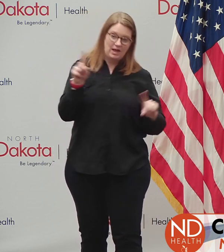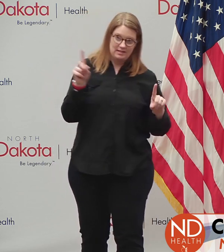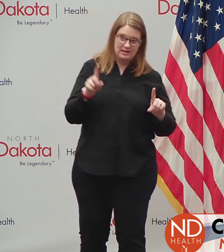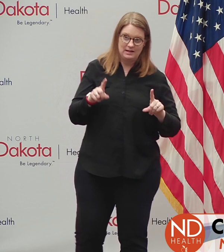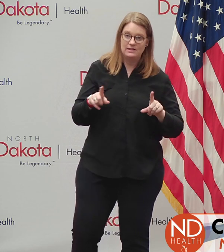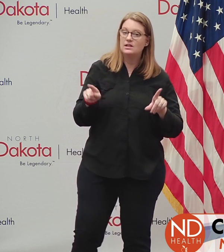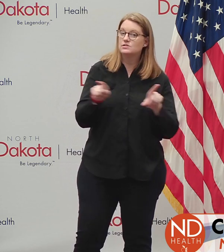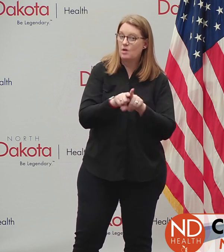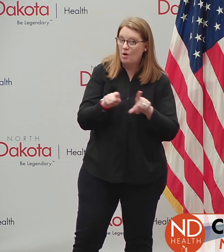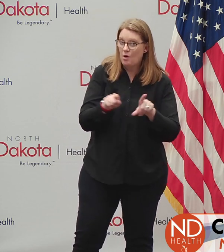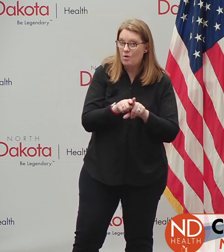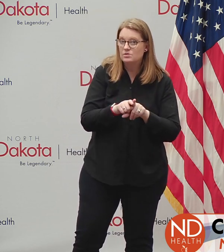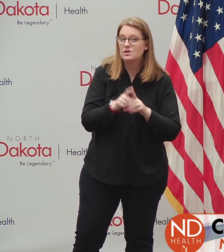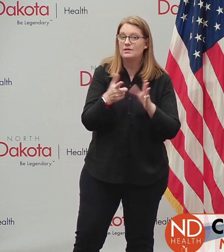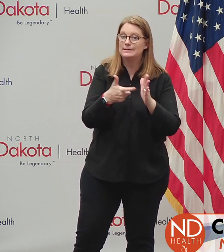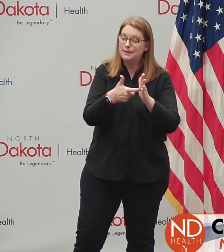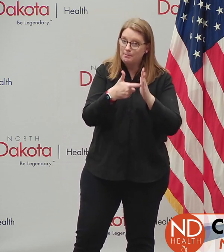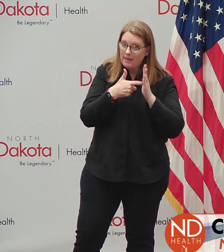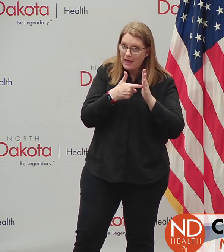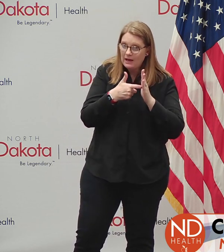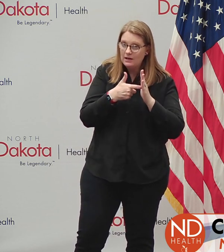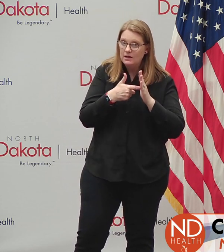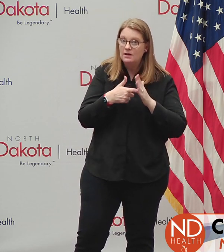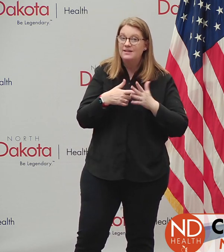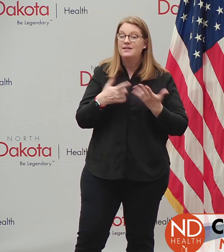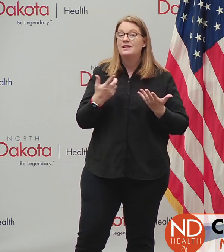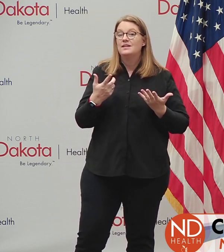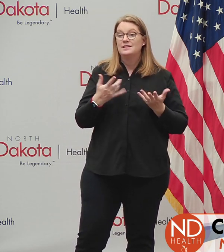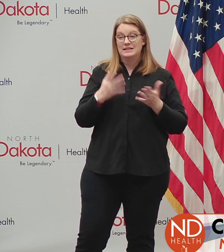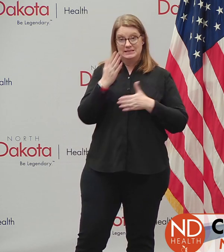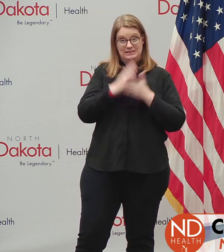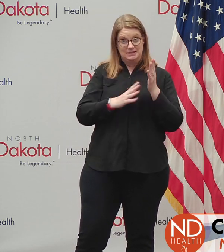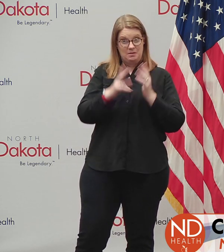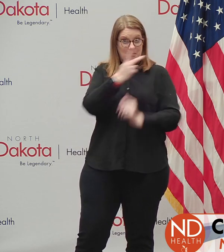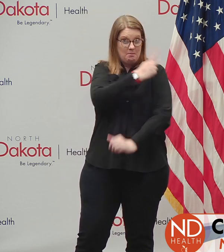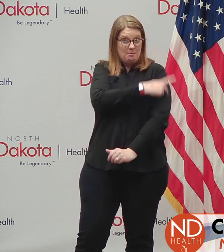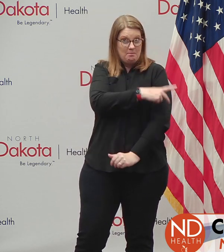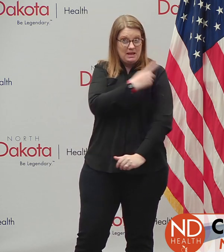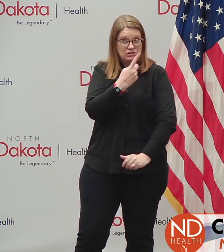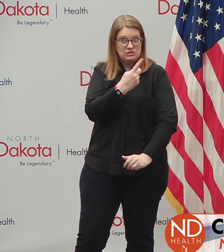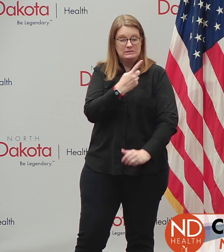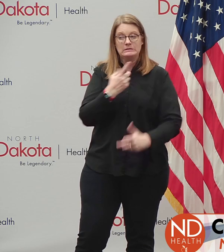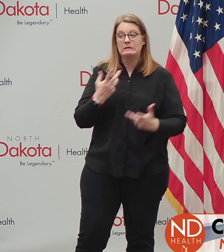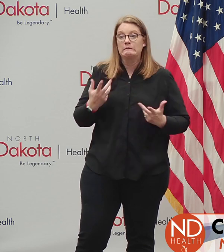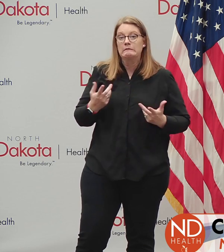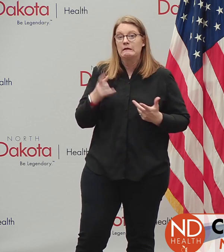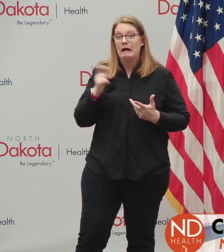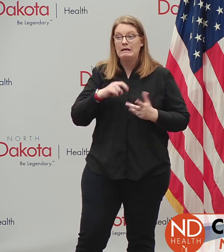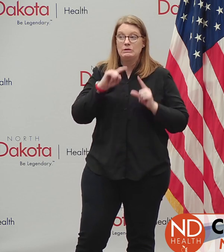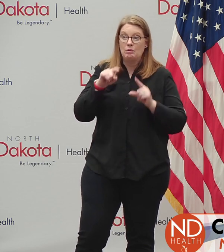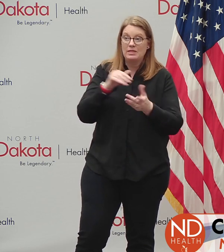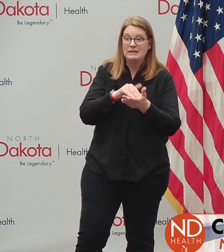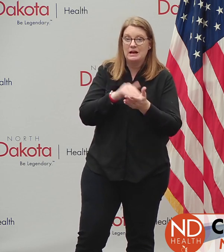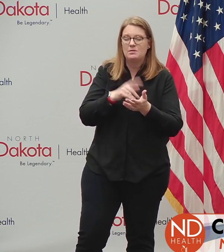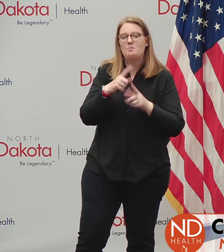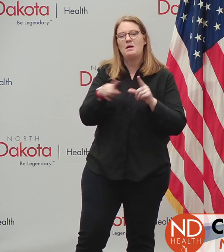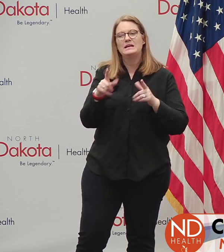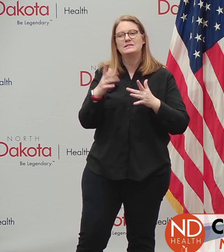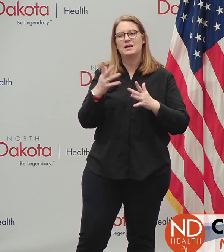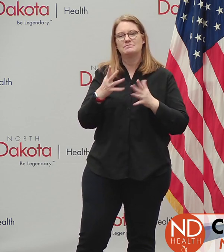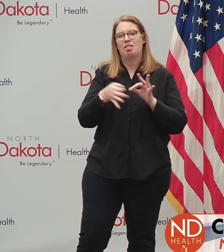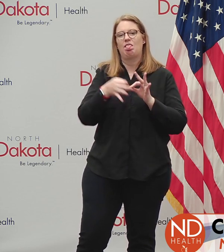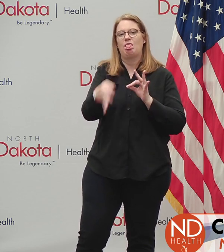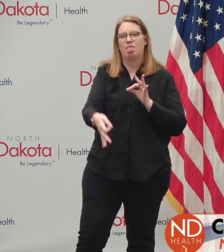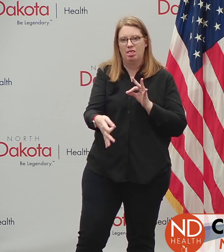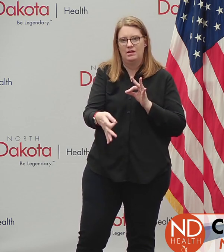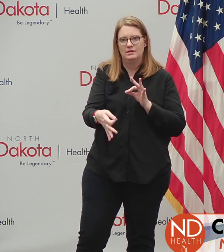demand due to some patients not seeking regular medical care during this pandemic. This, at times, can put